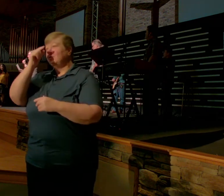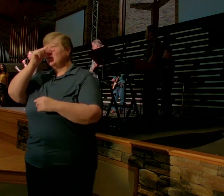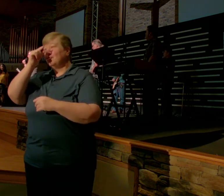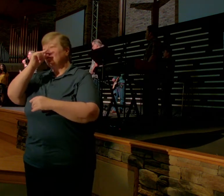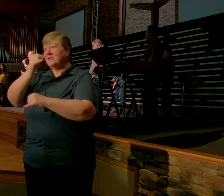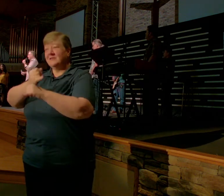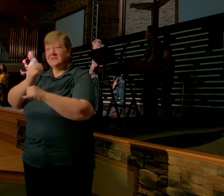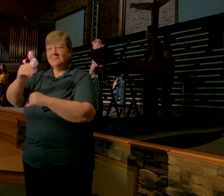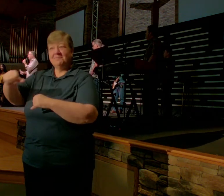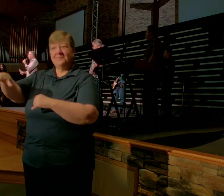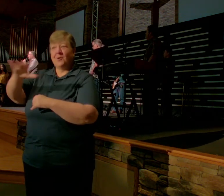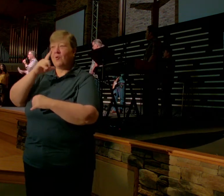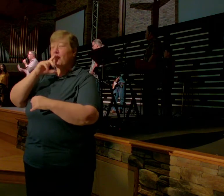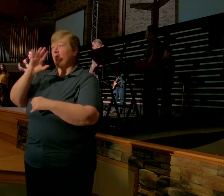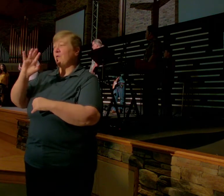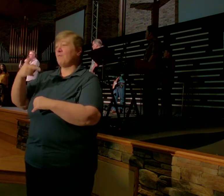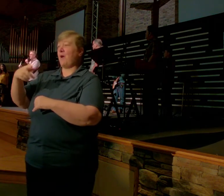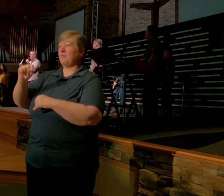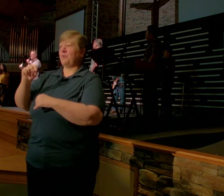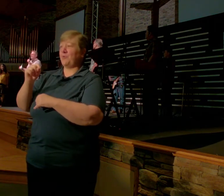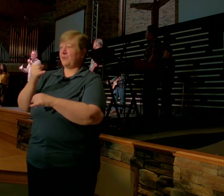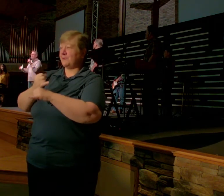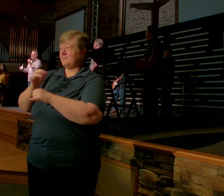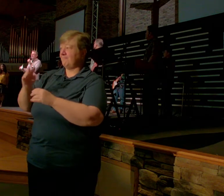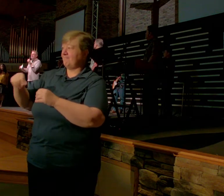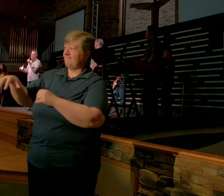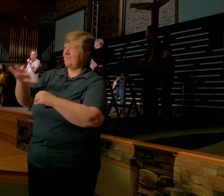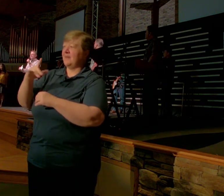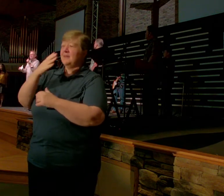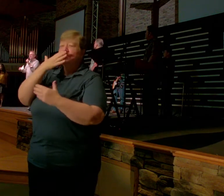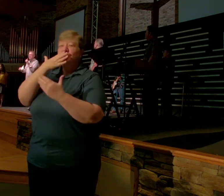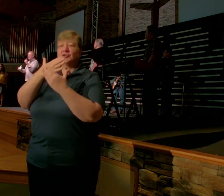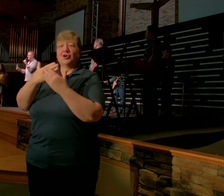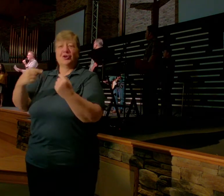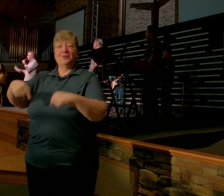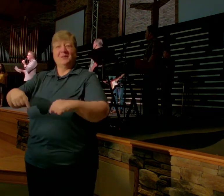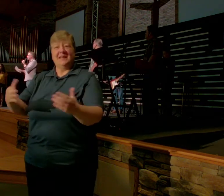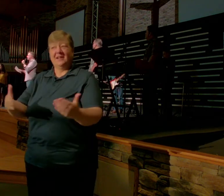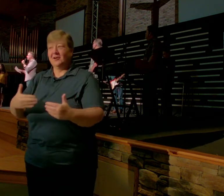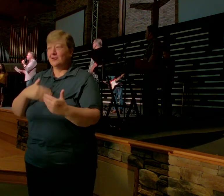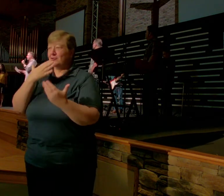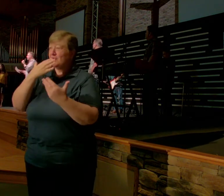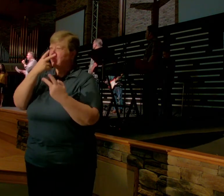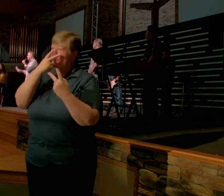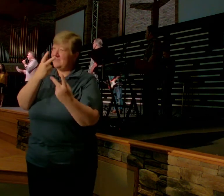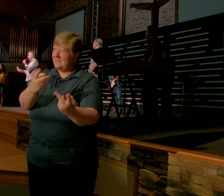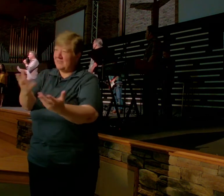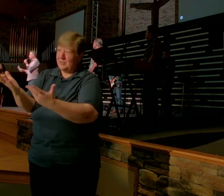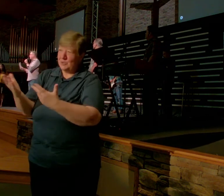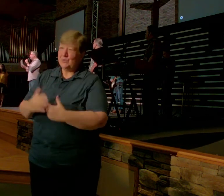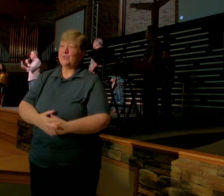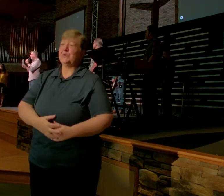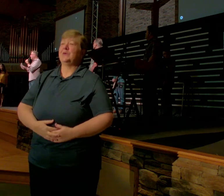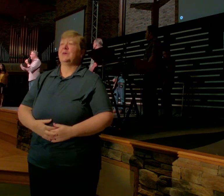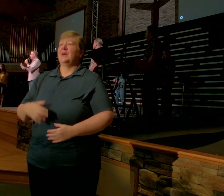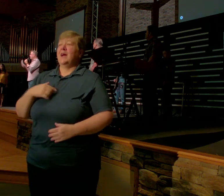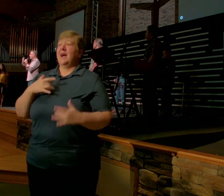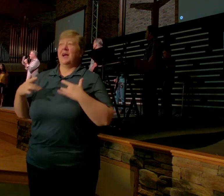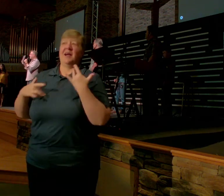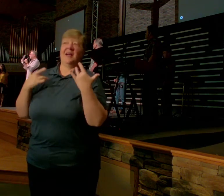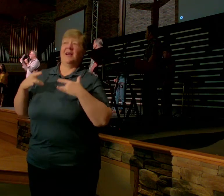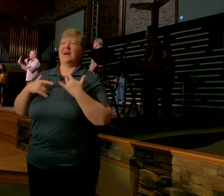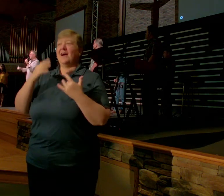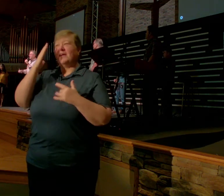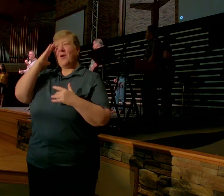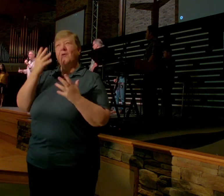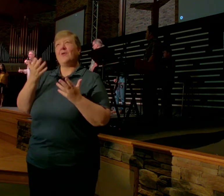at our Brockport campus, it's really, really good to be here, really good to see you. And as pumped as we are, I know God is